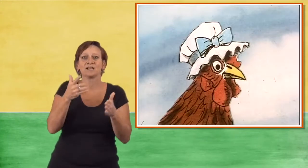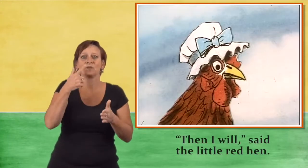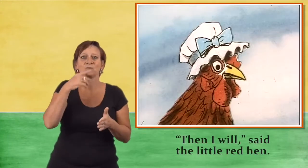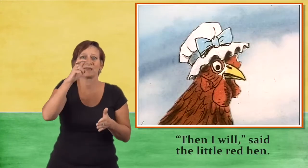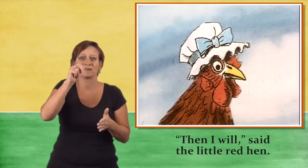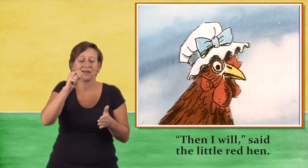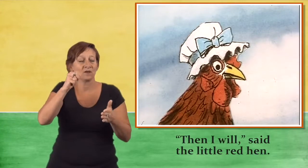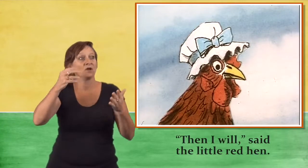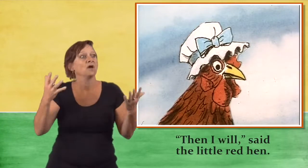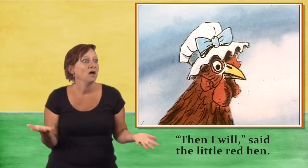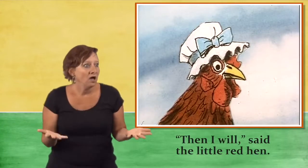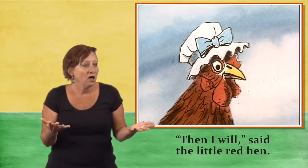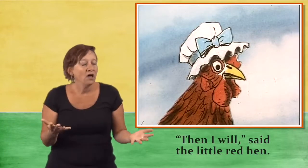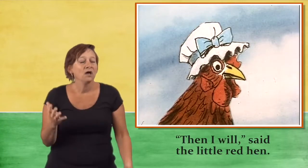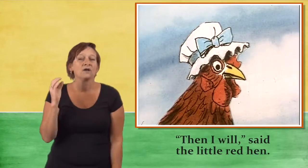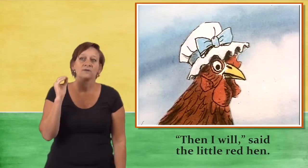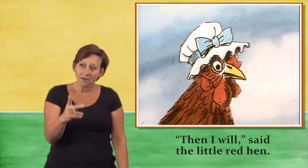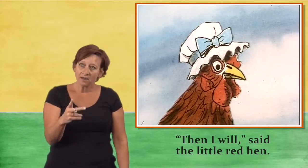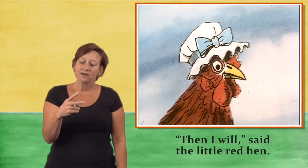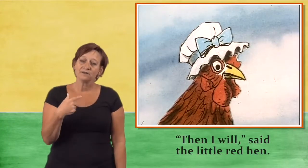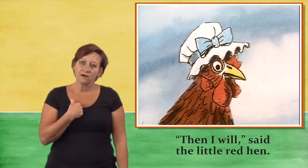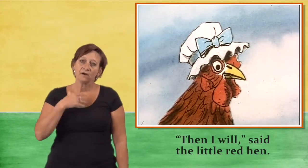Then I will, said the little red hen.